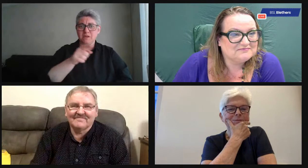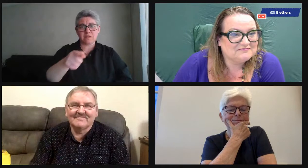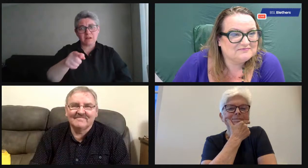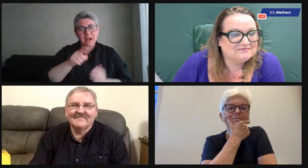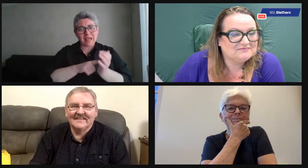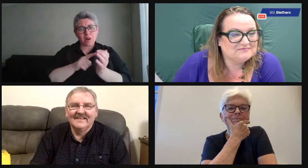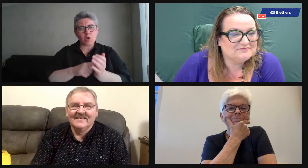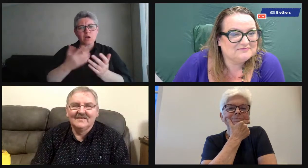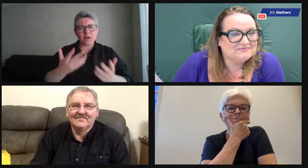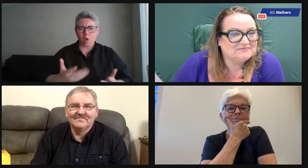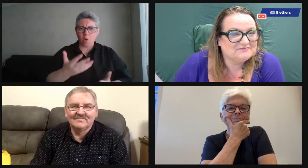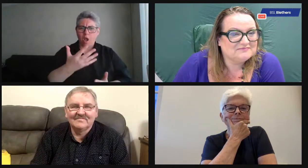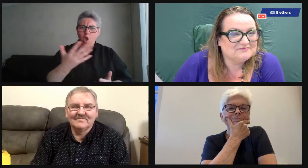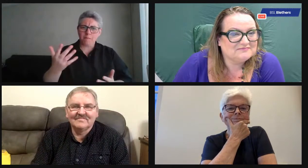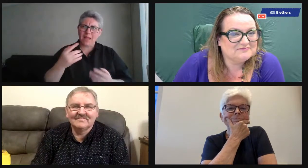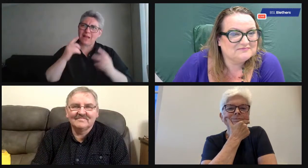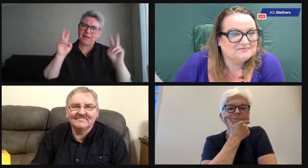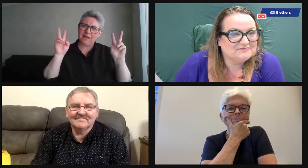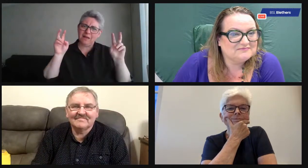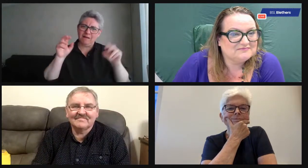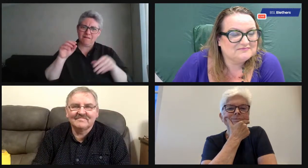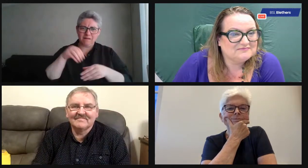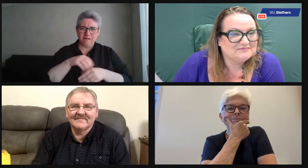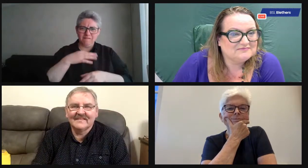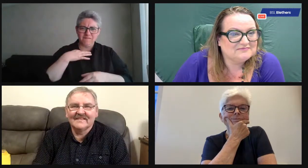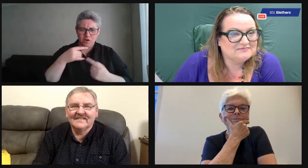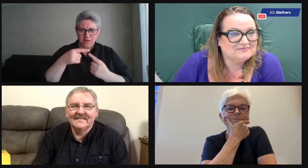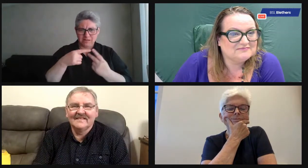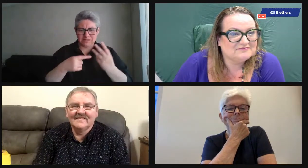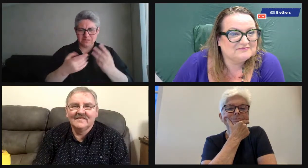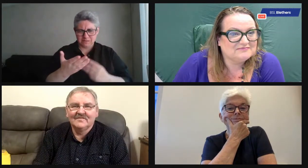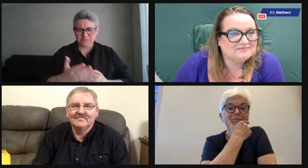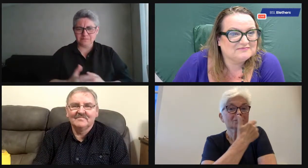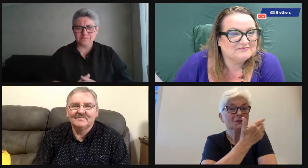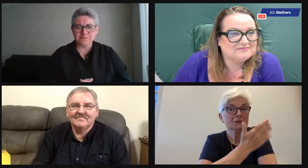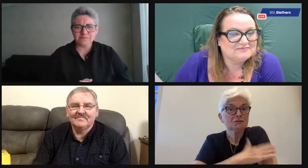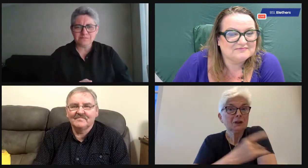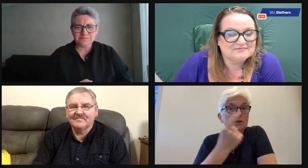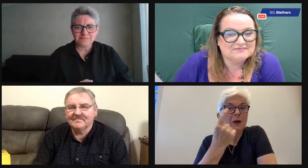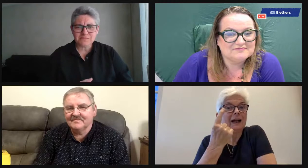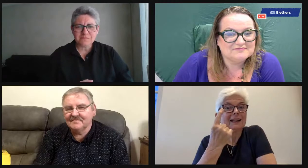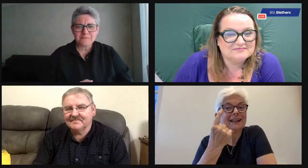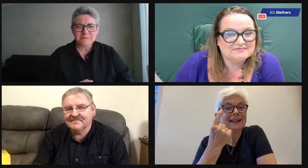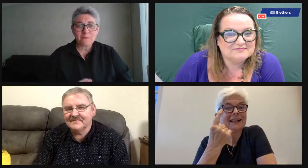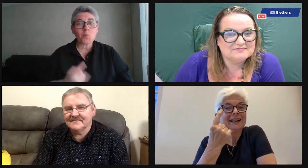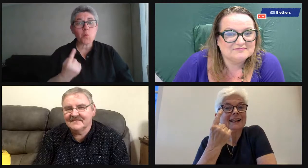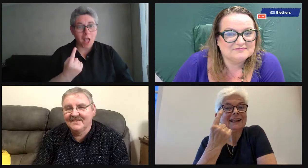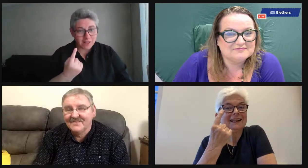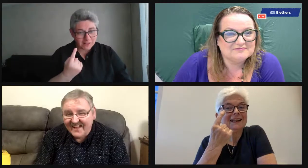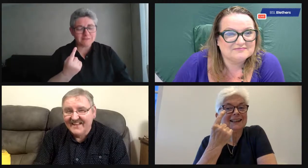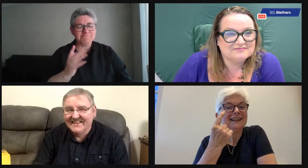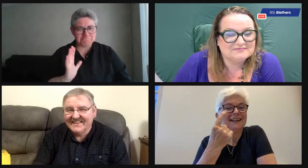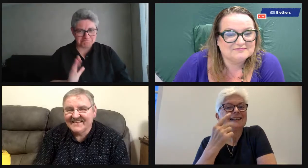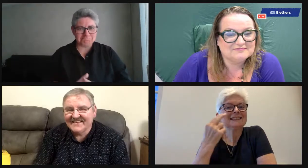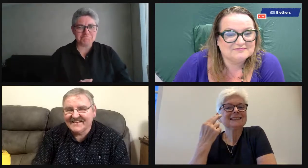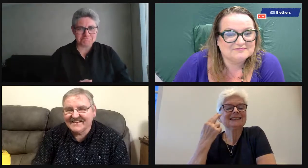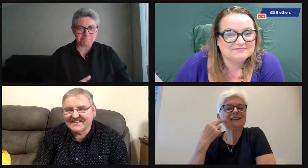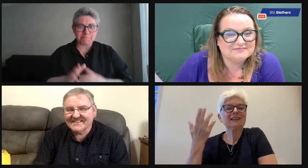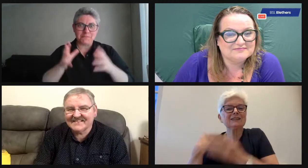of disappeared, but we're getting it back now. And obviously, that was a lot of your time, wasn't it? And Lillian, I know that you are famous for your